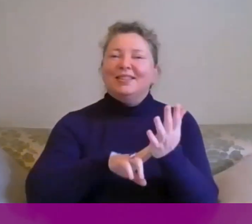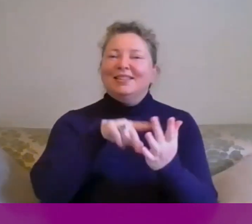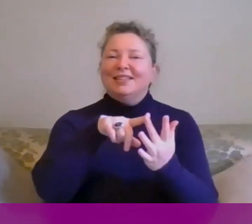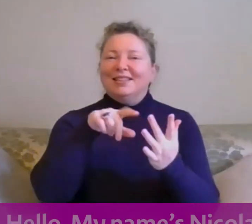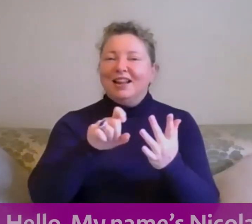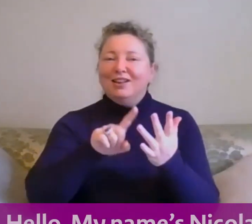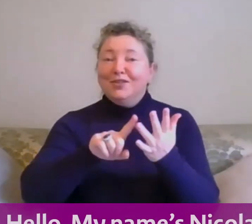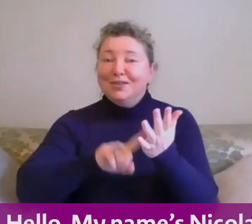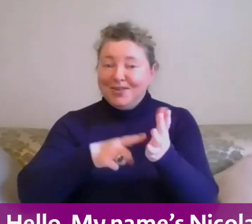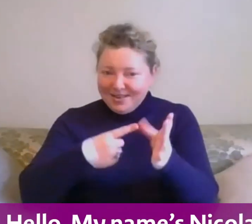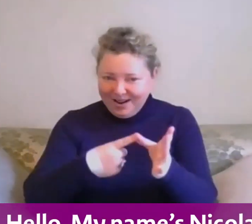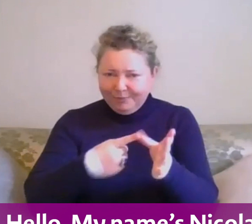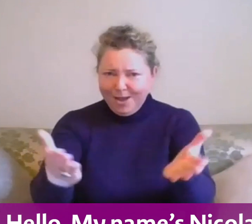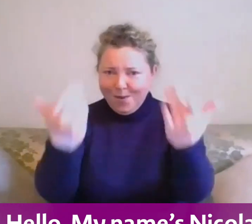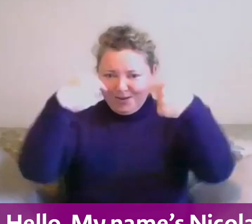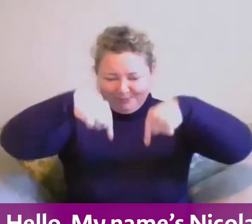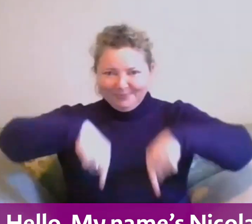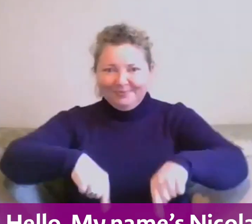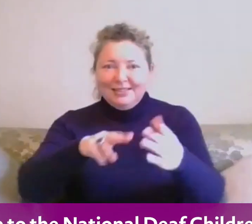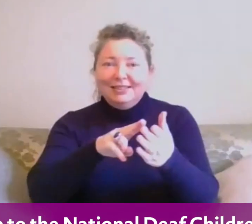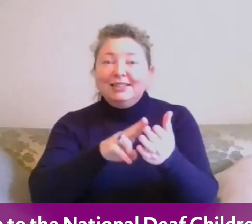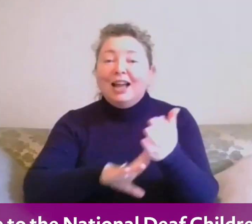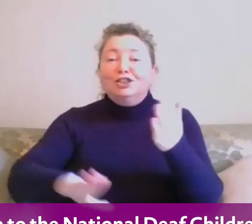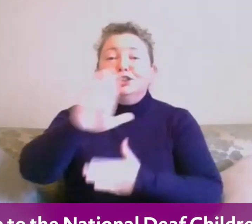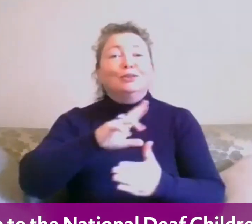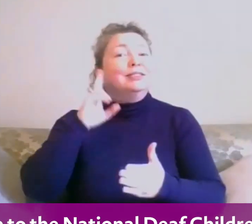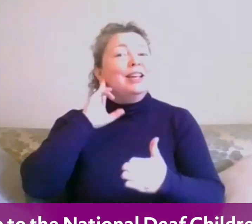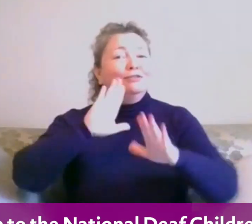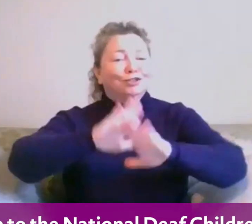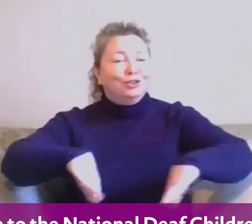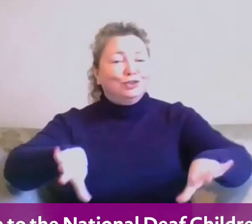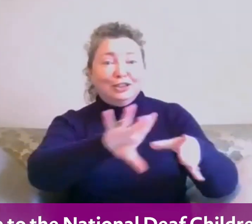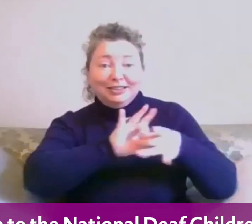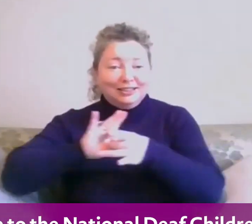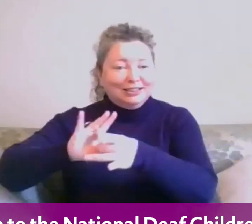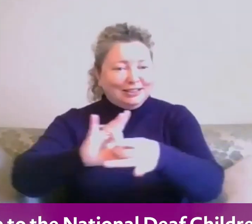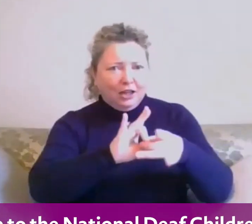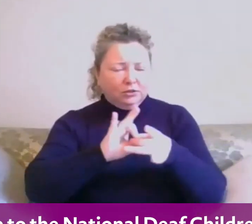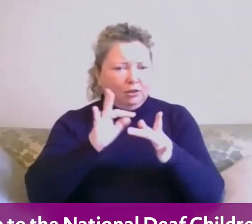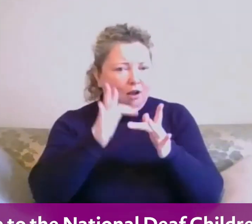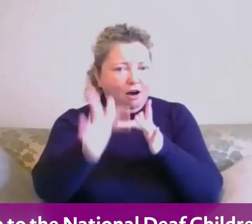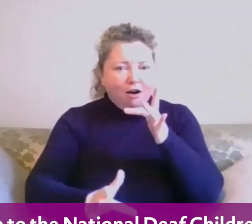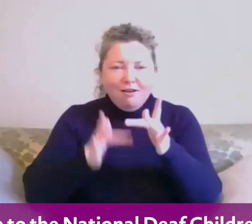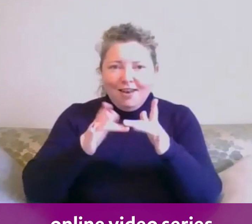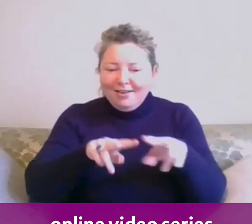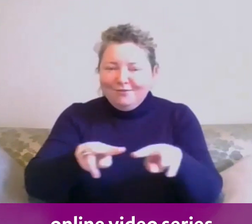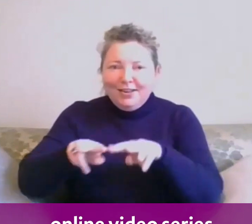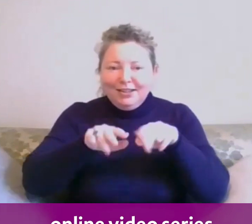Hello, my name's Nicola. Welcome to the National Deaf Children's Society's online